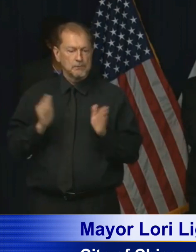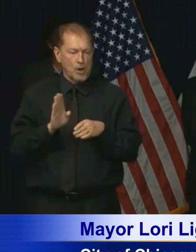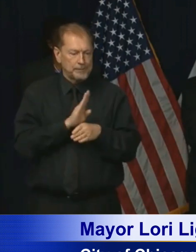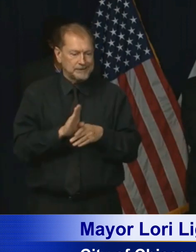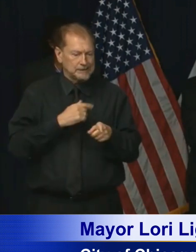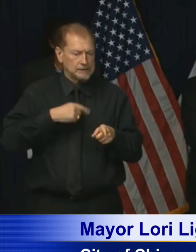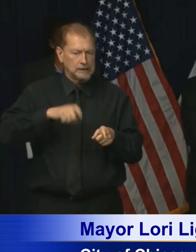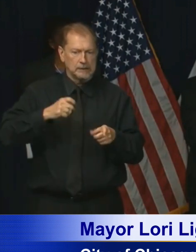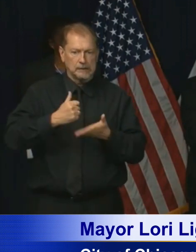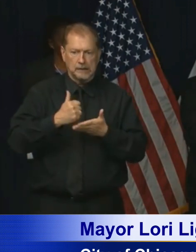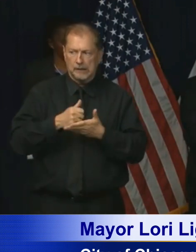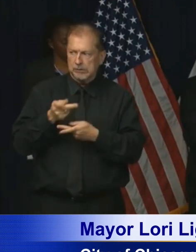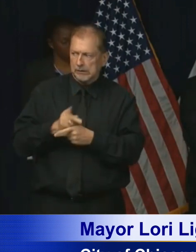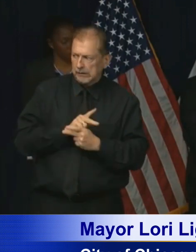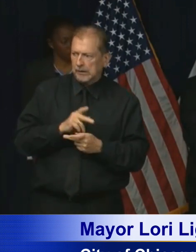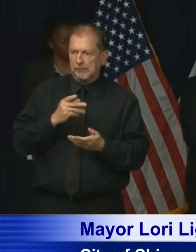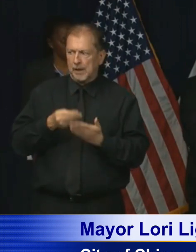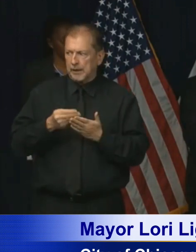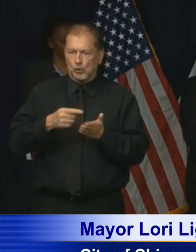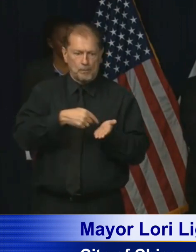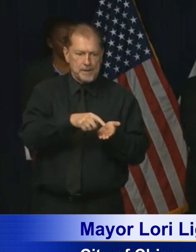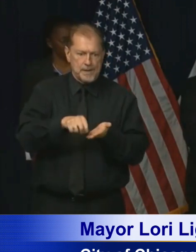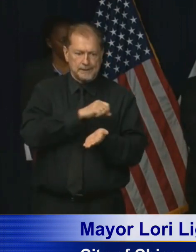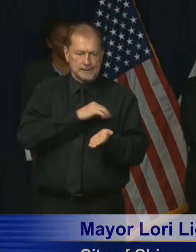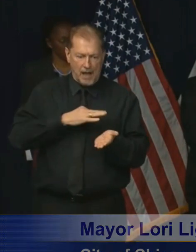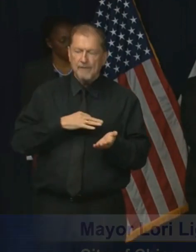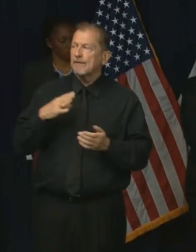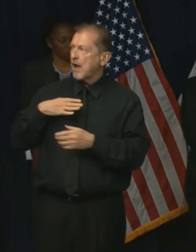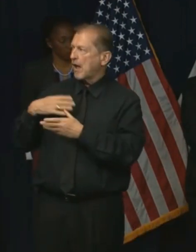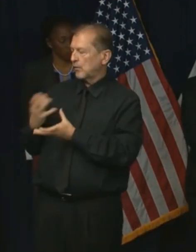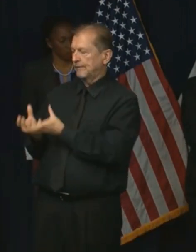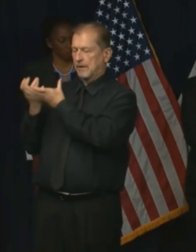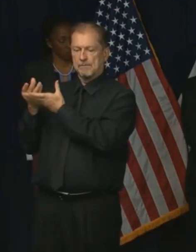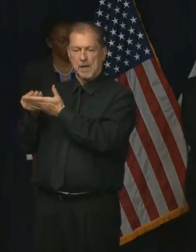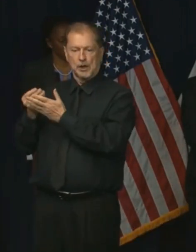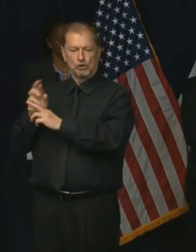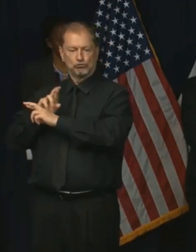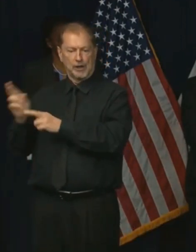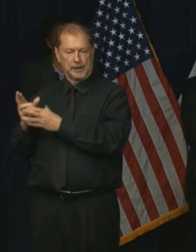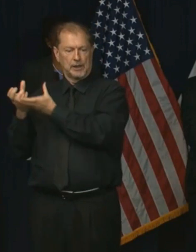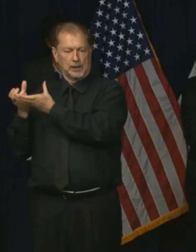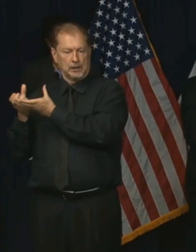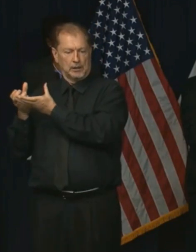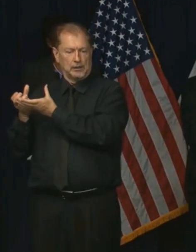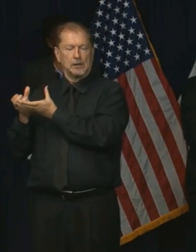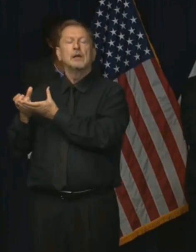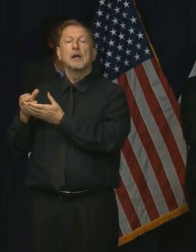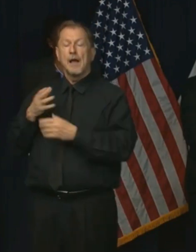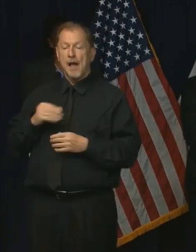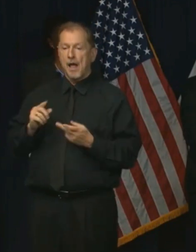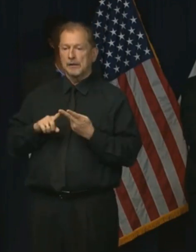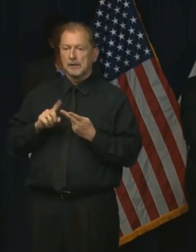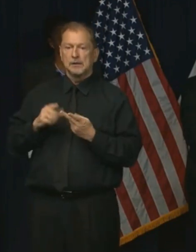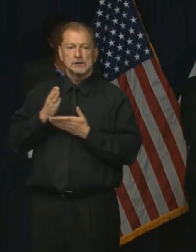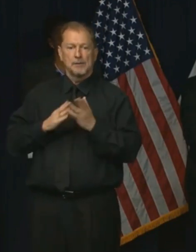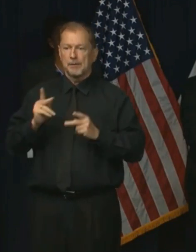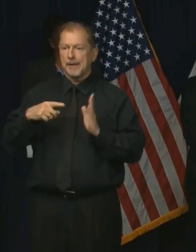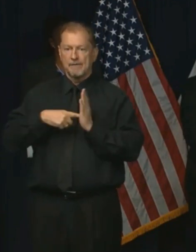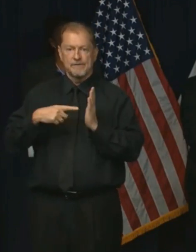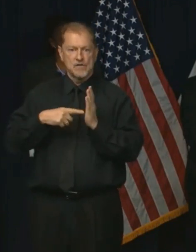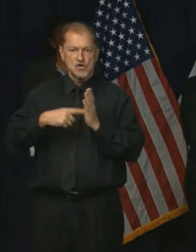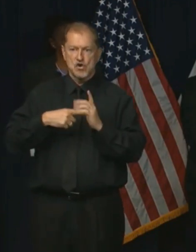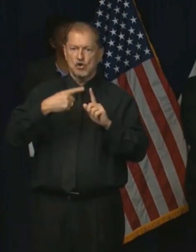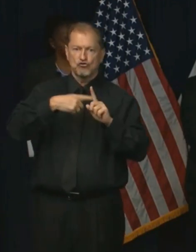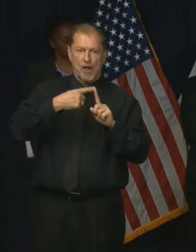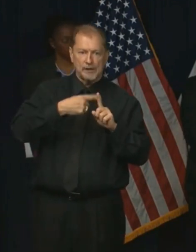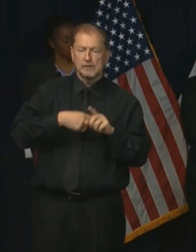businesses be able to meet their payroll. That's why we made the announcement last week about helping people be able to meet their rent and mortgage payments.